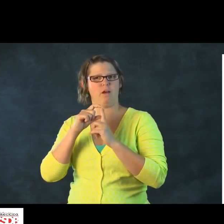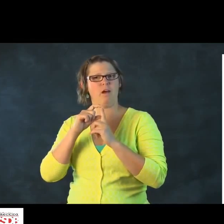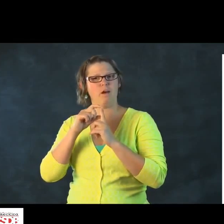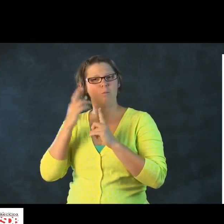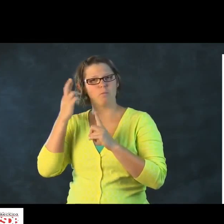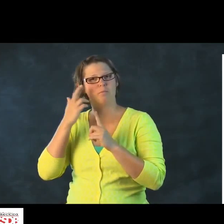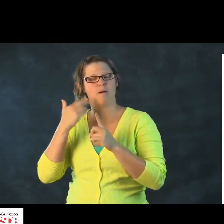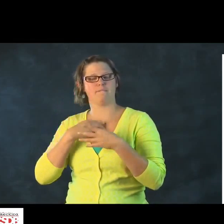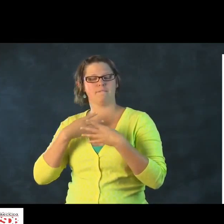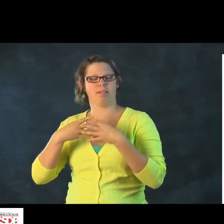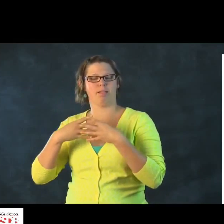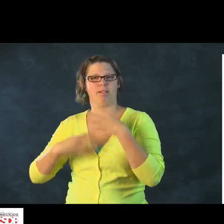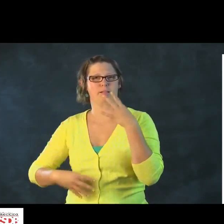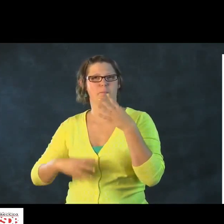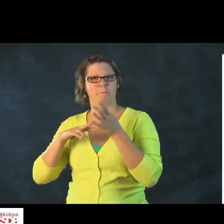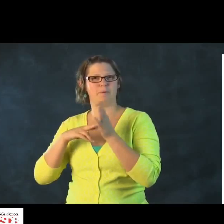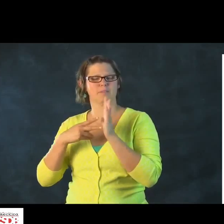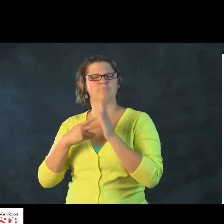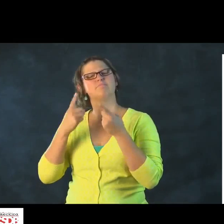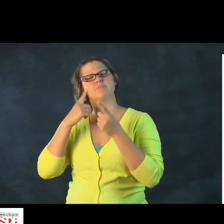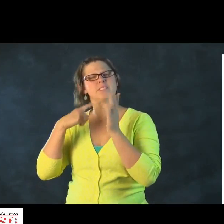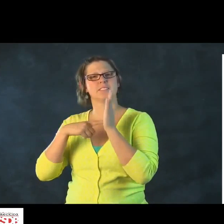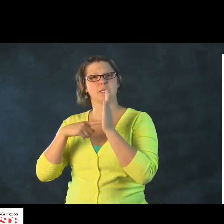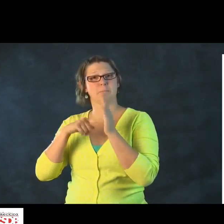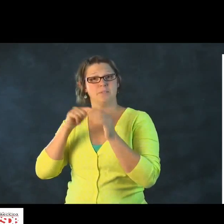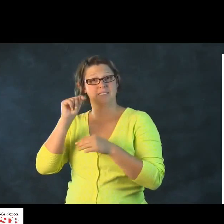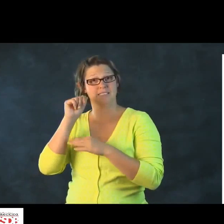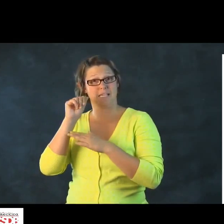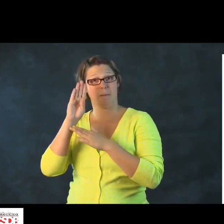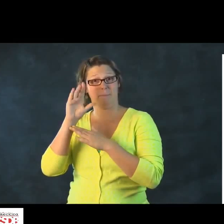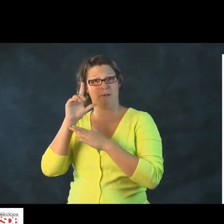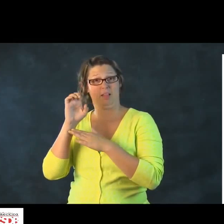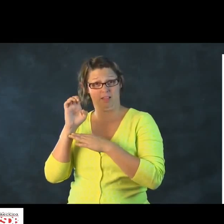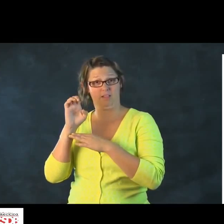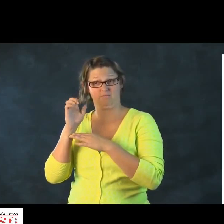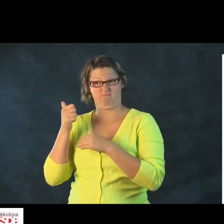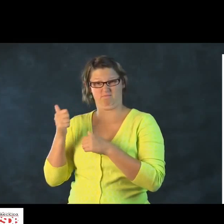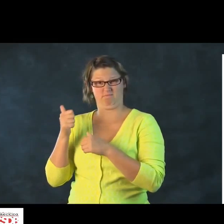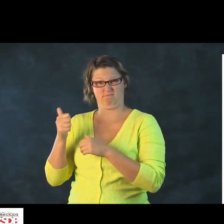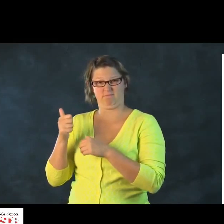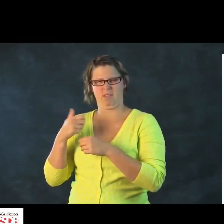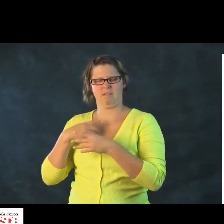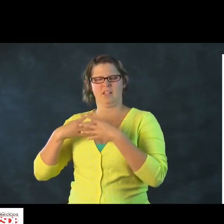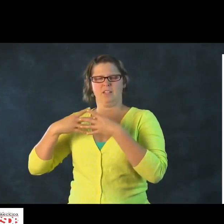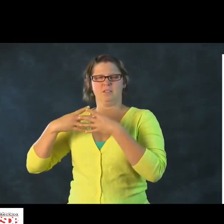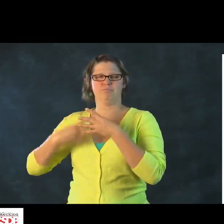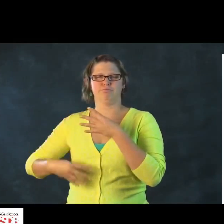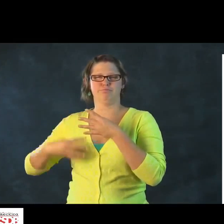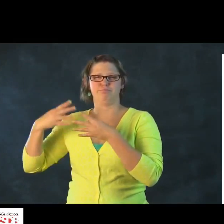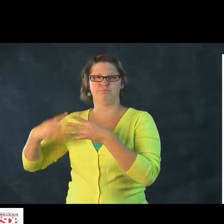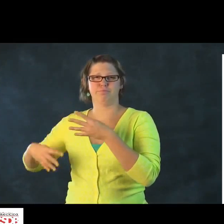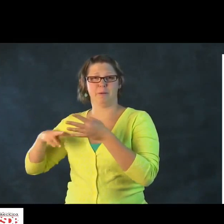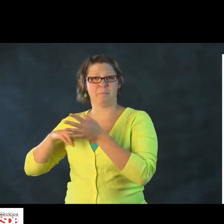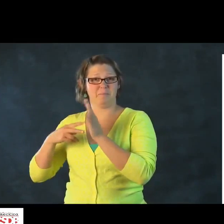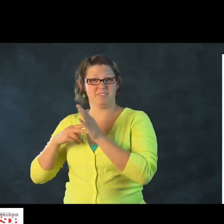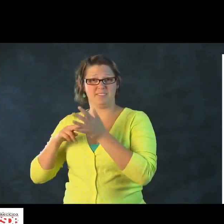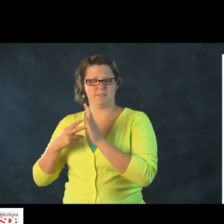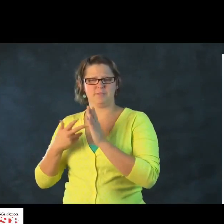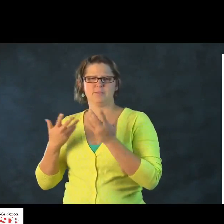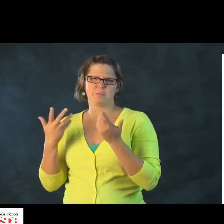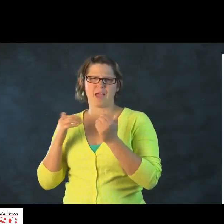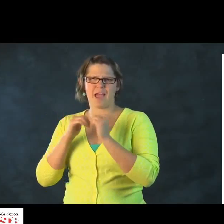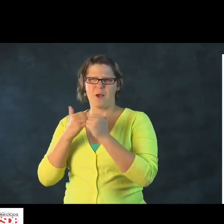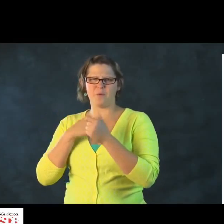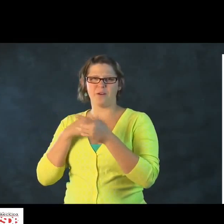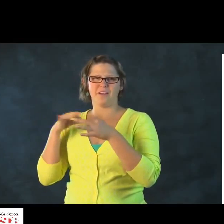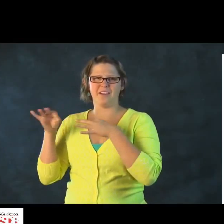If you're trying to explain information associated with one word, there's a lot of different meanings. For example, you take the word table.